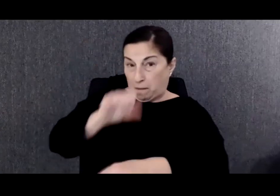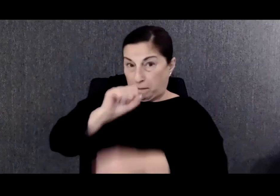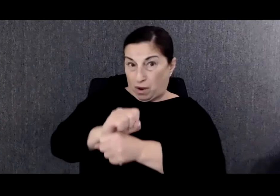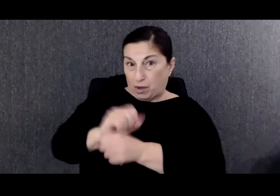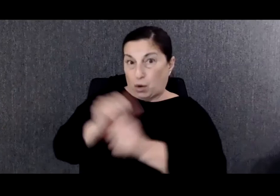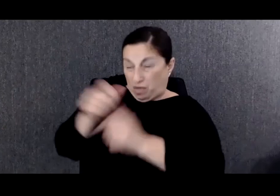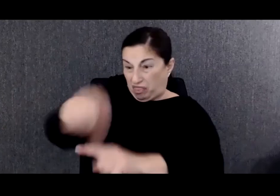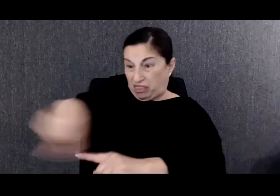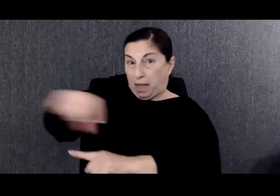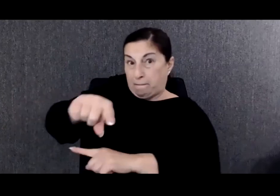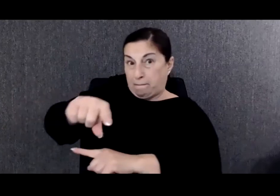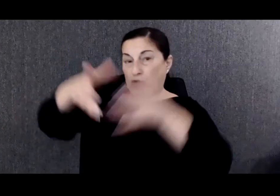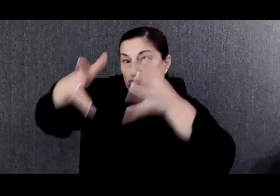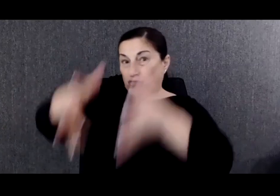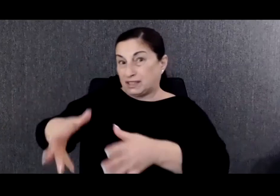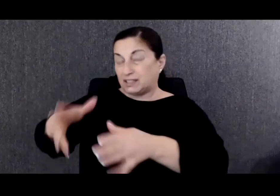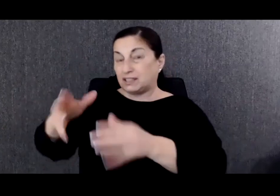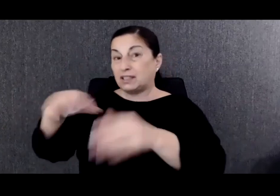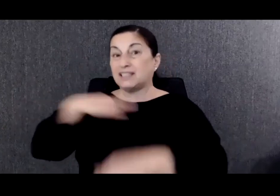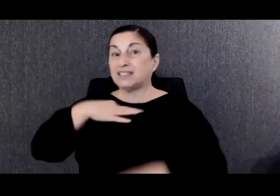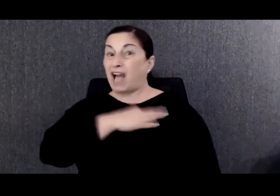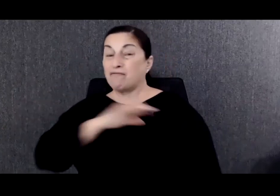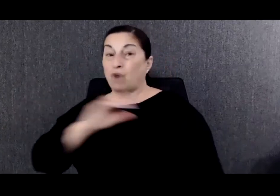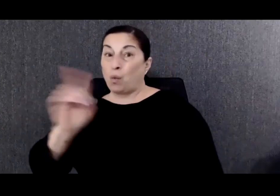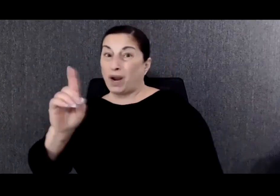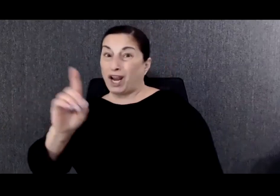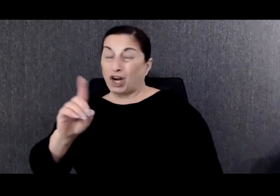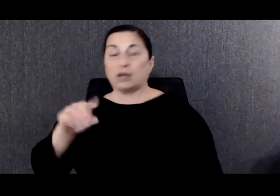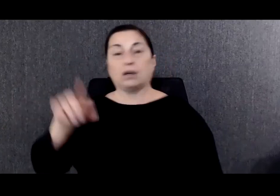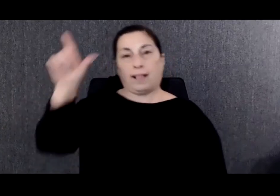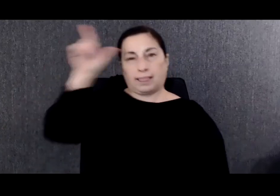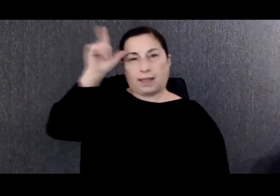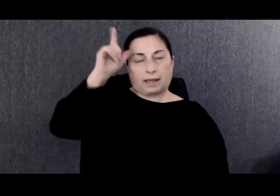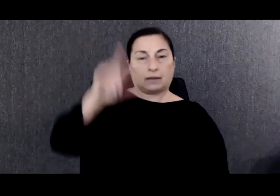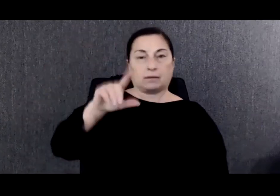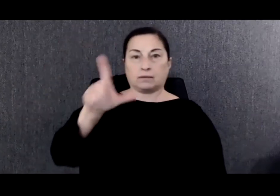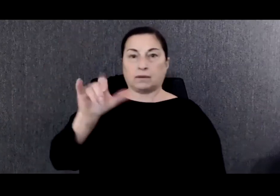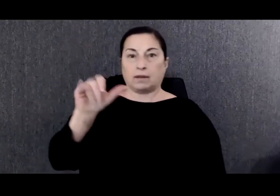called Kirkbray Country Club.